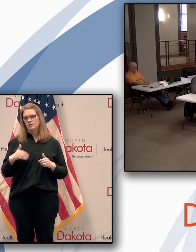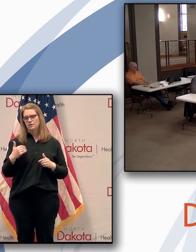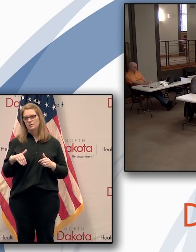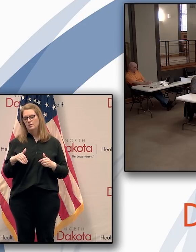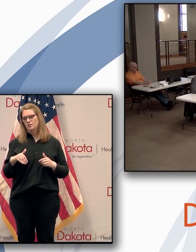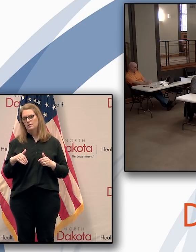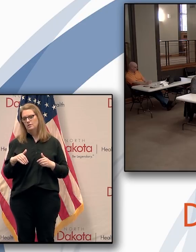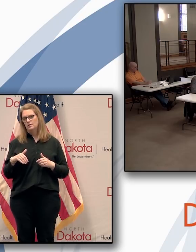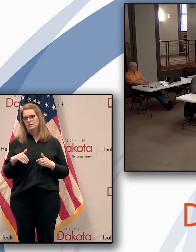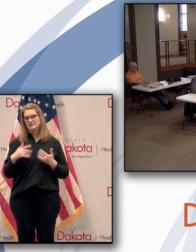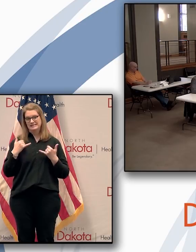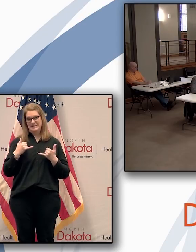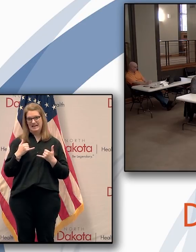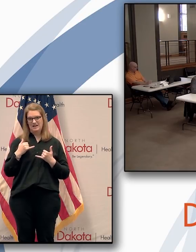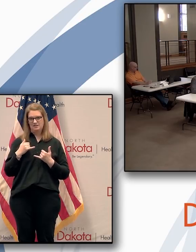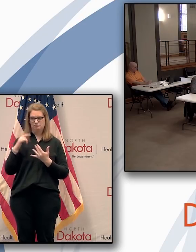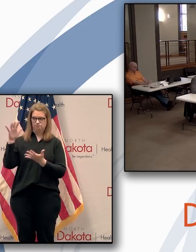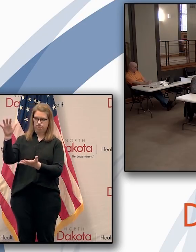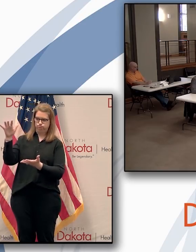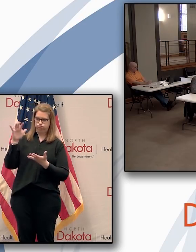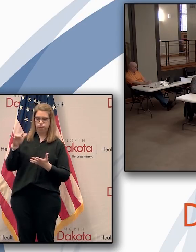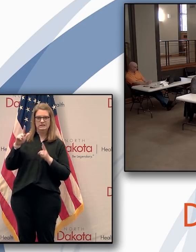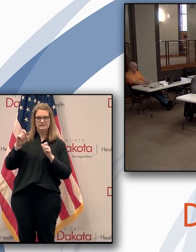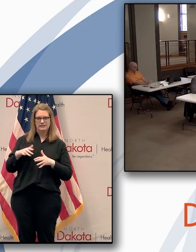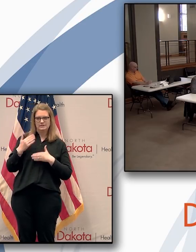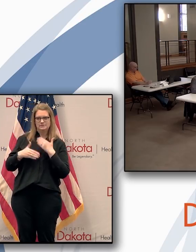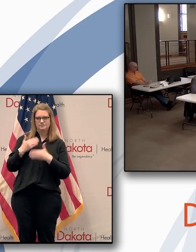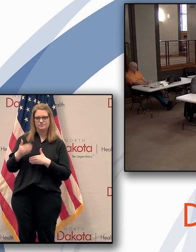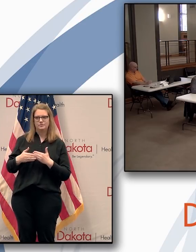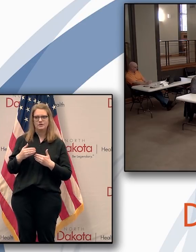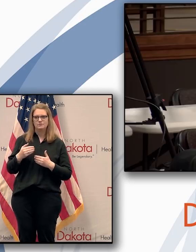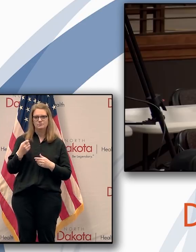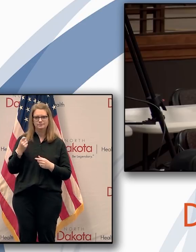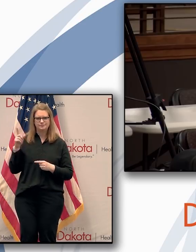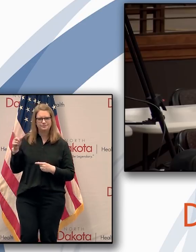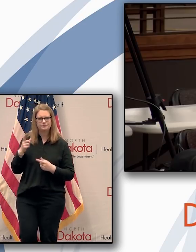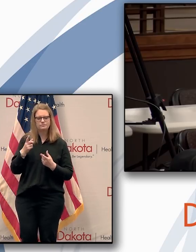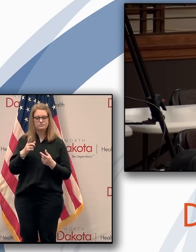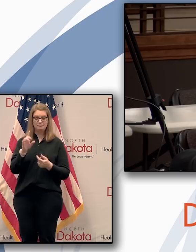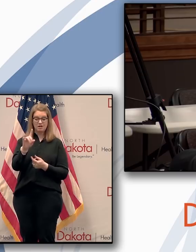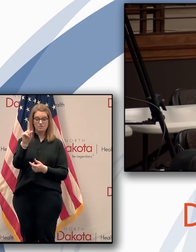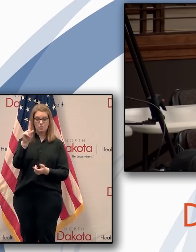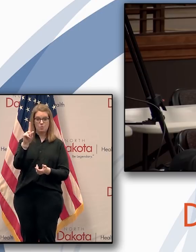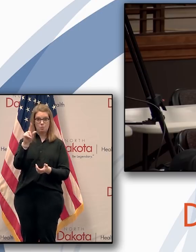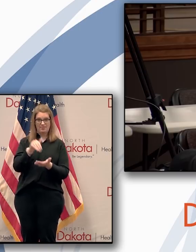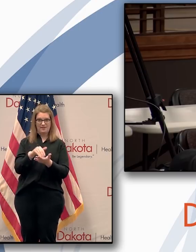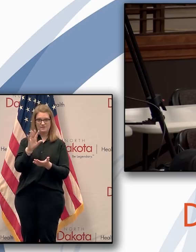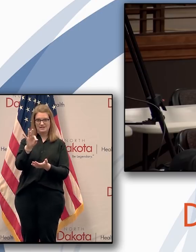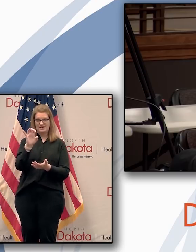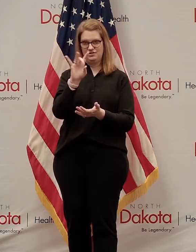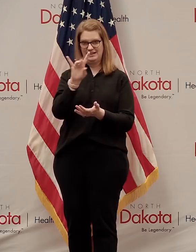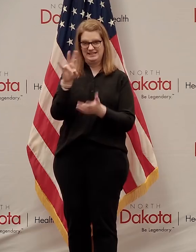come back today, how many of those are from Fargo? And are we still waiting on any of those from Saturday?